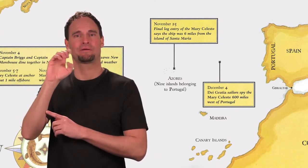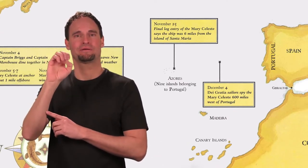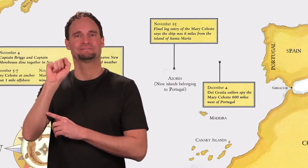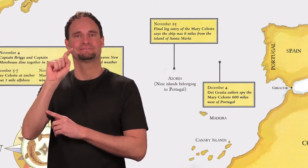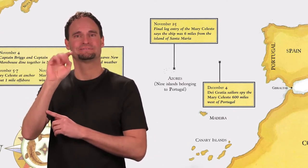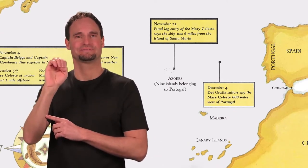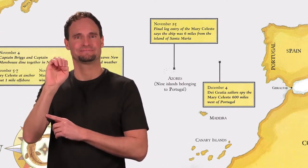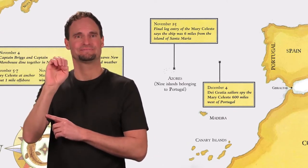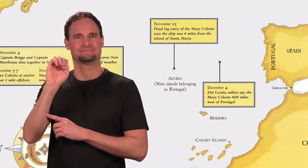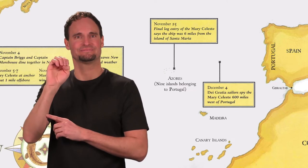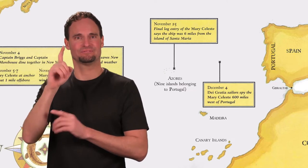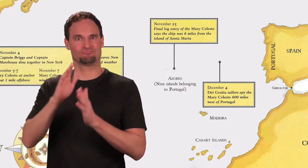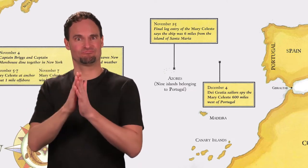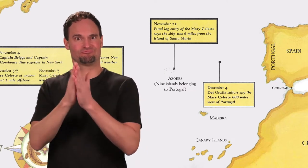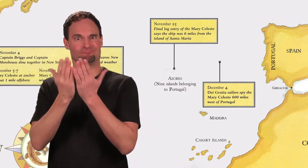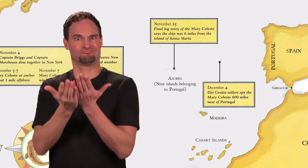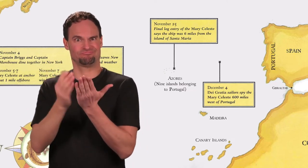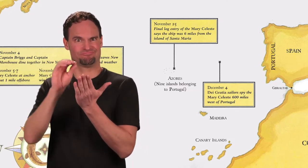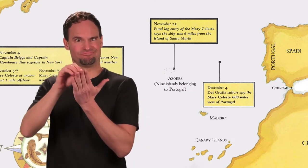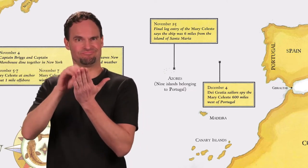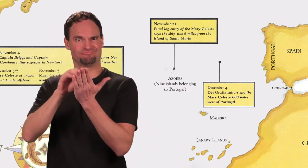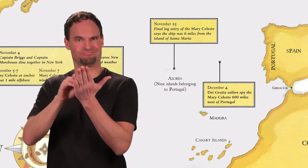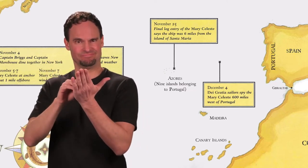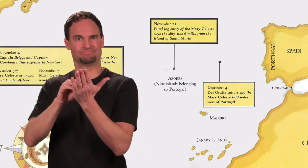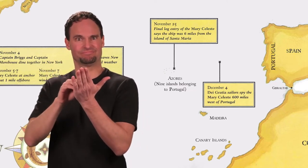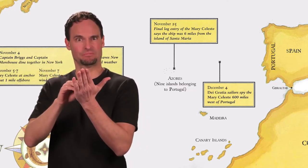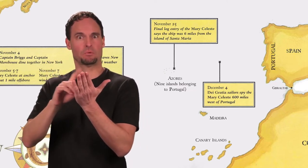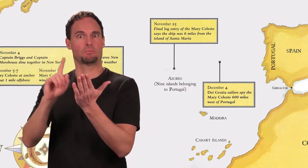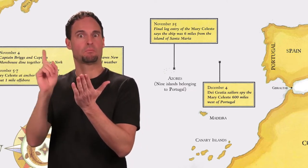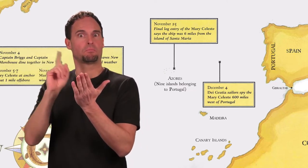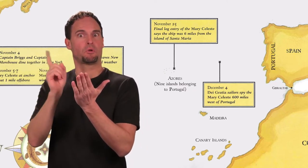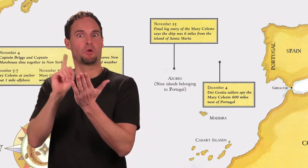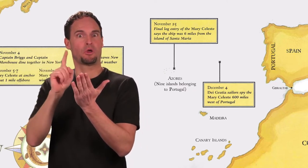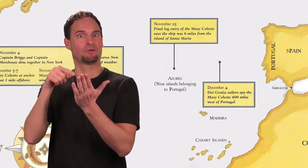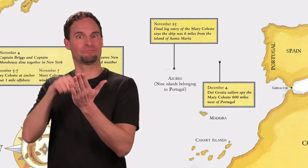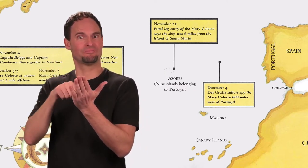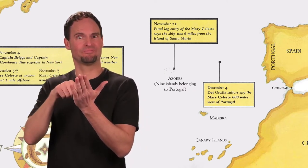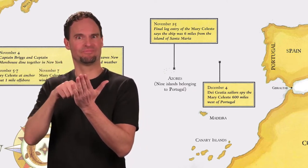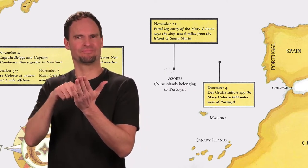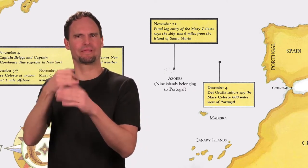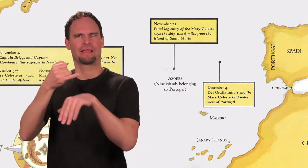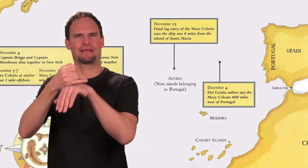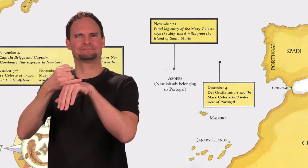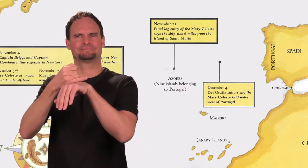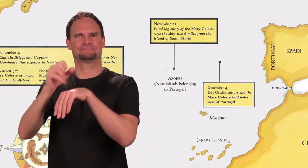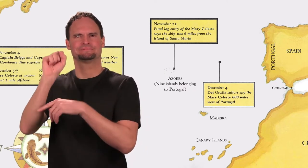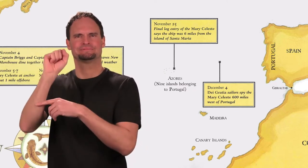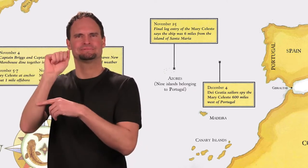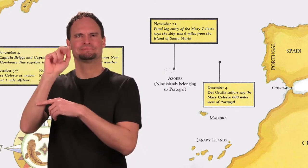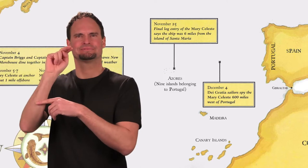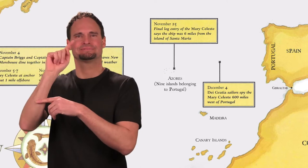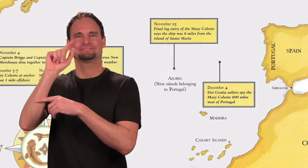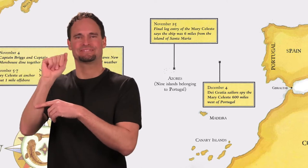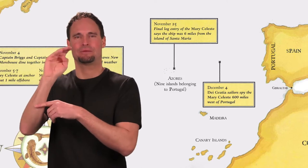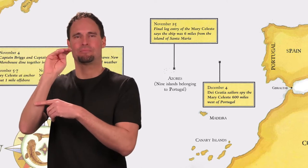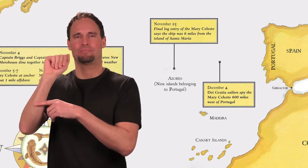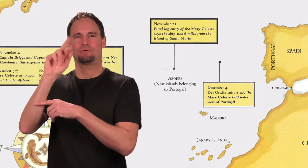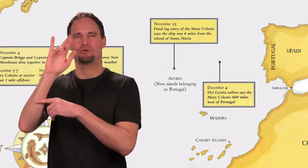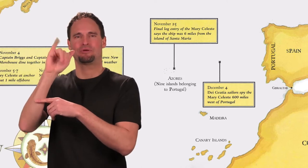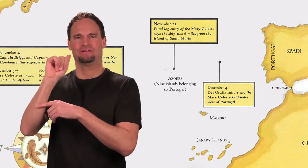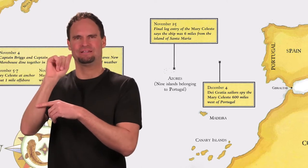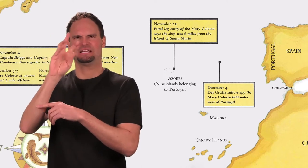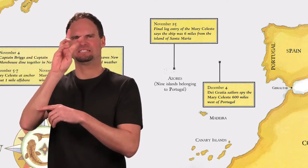November 25th, final log entry of the Mary Celeste says the ship was six miles from the island of Santa Maria.